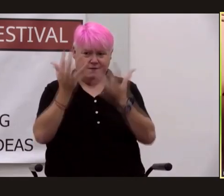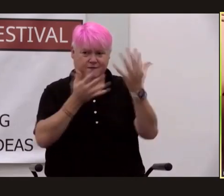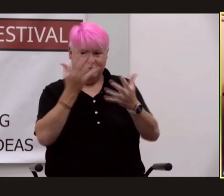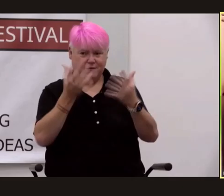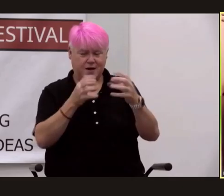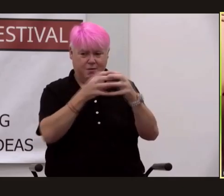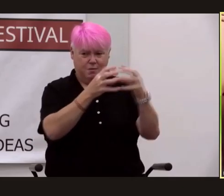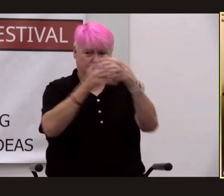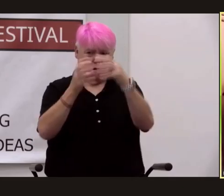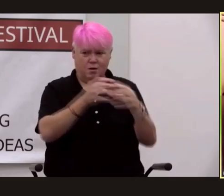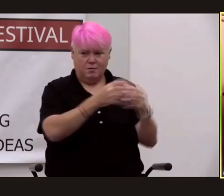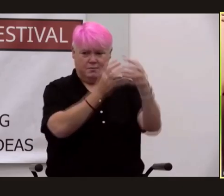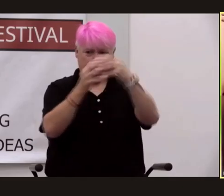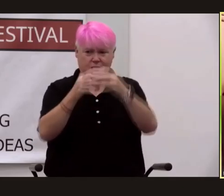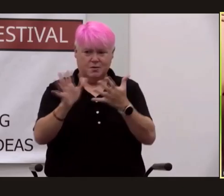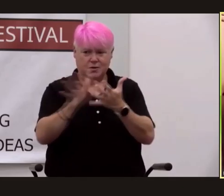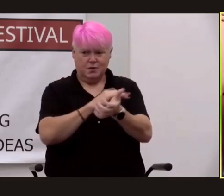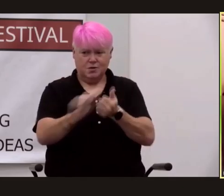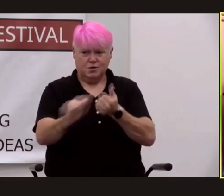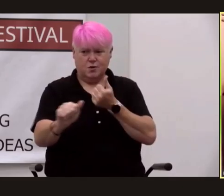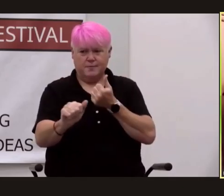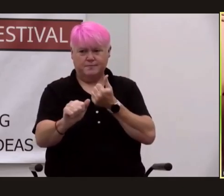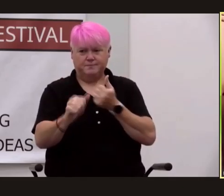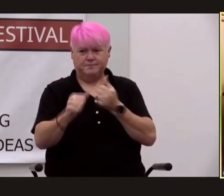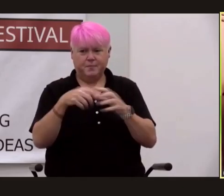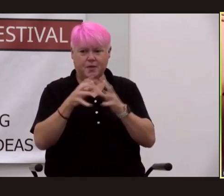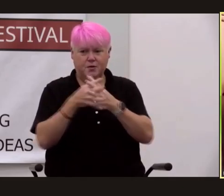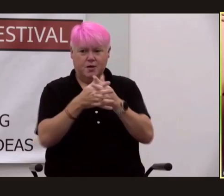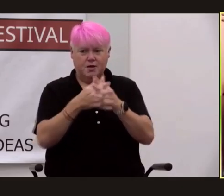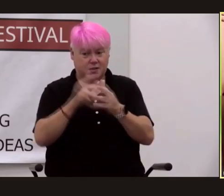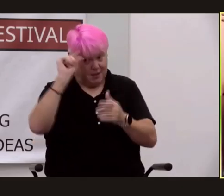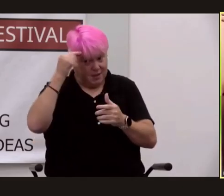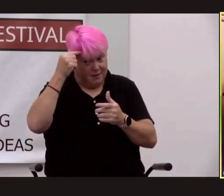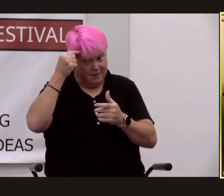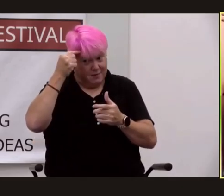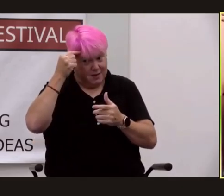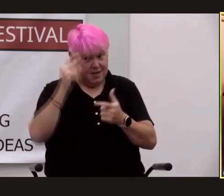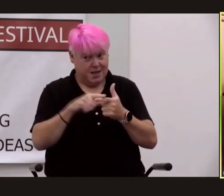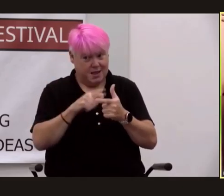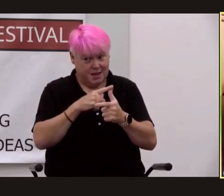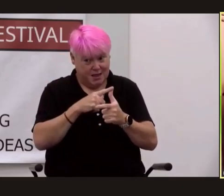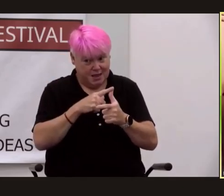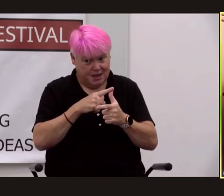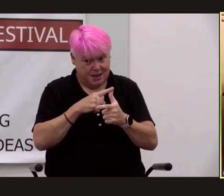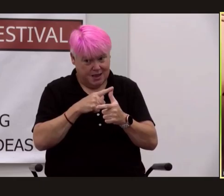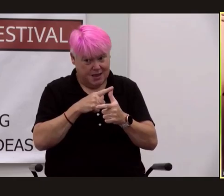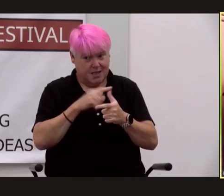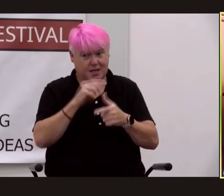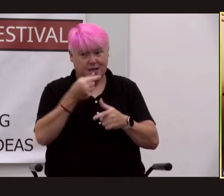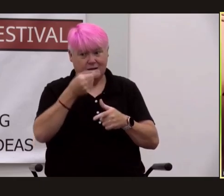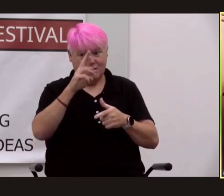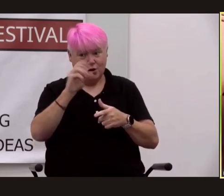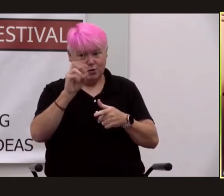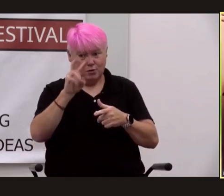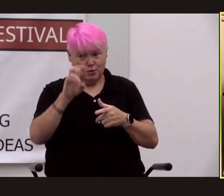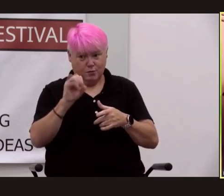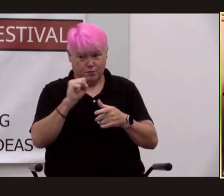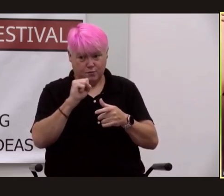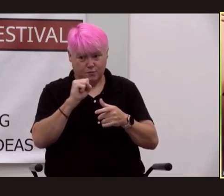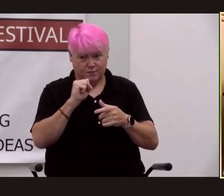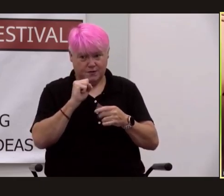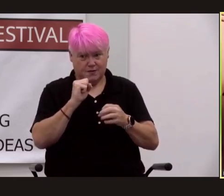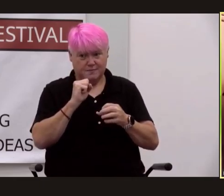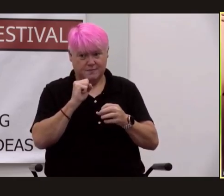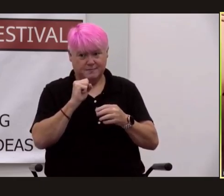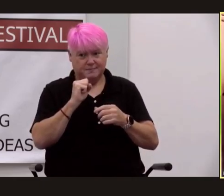so the united states government particularly under the direction of general groves with the aid of my character